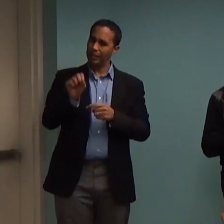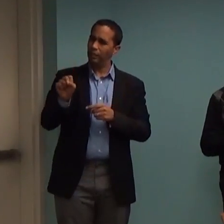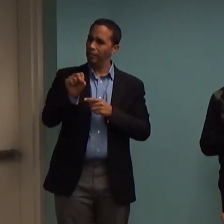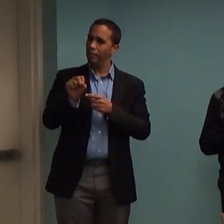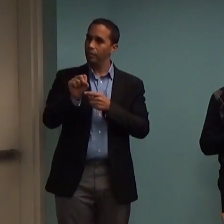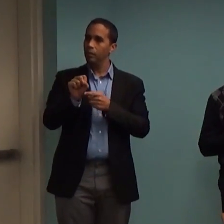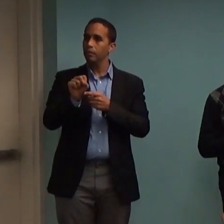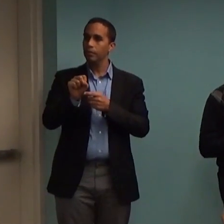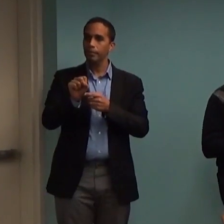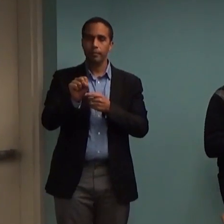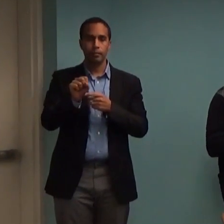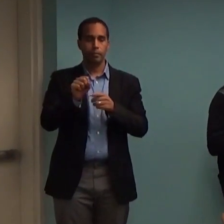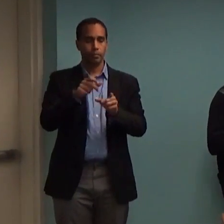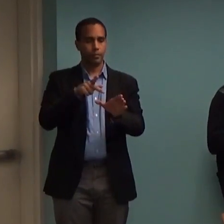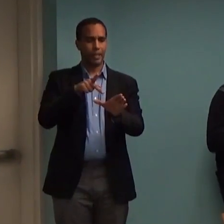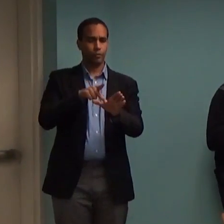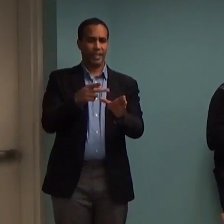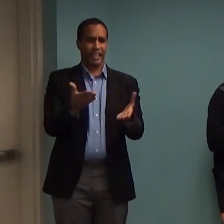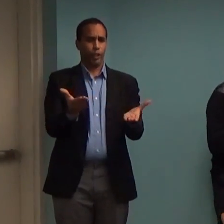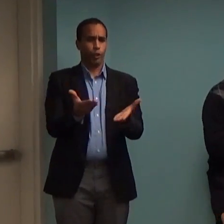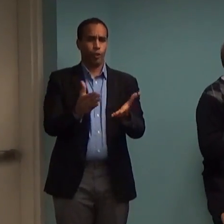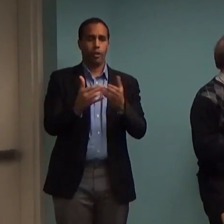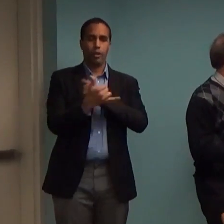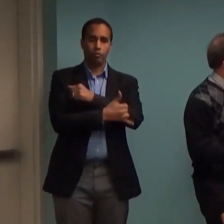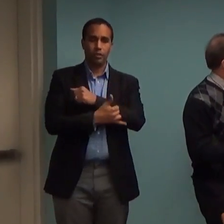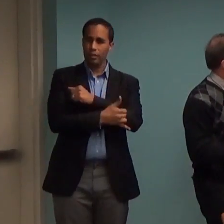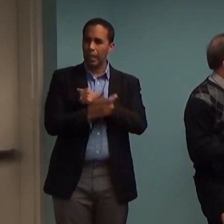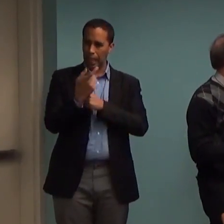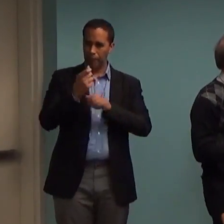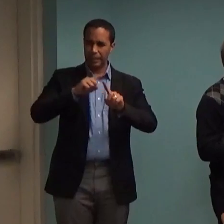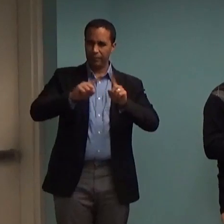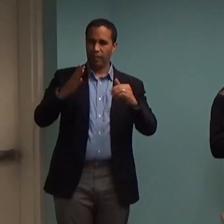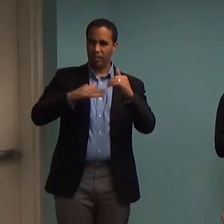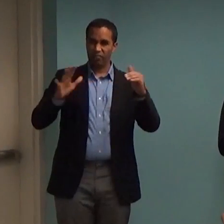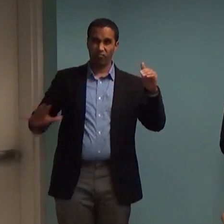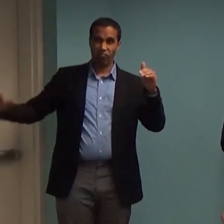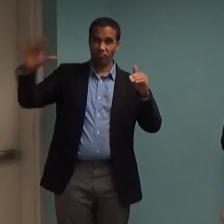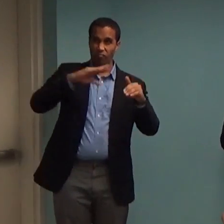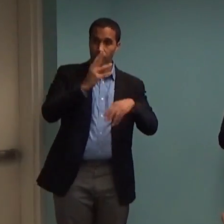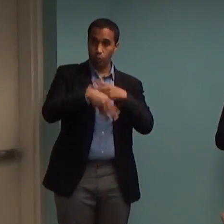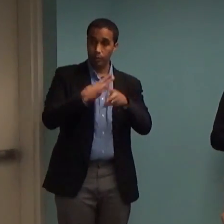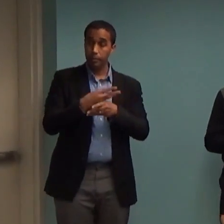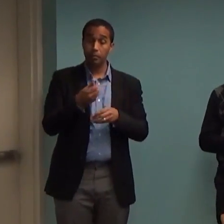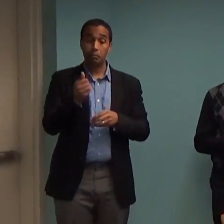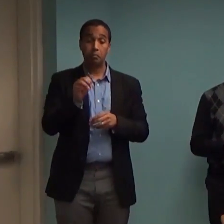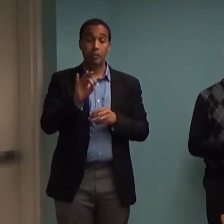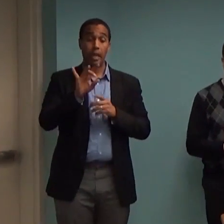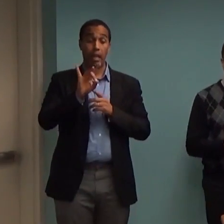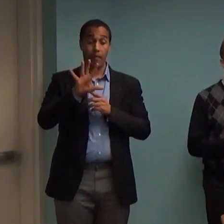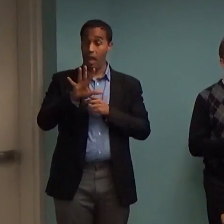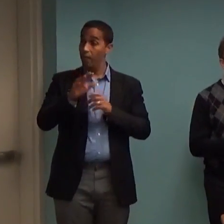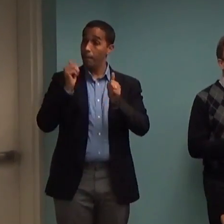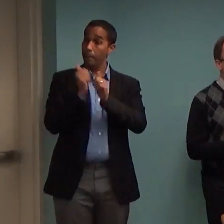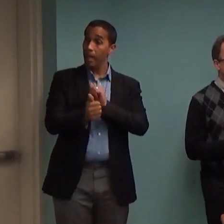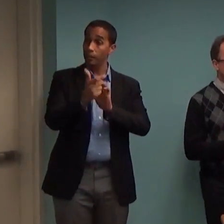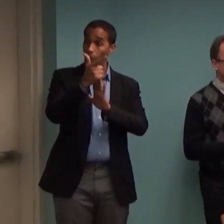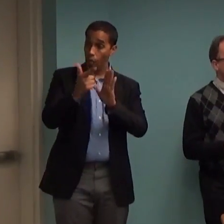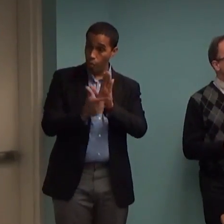to psychiatric medication. In 1985, legislation was passed that loosened the restrictions